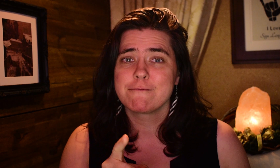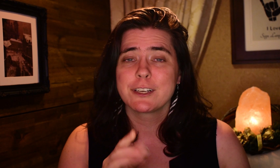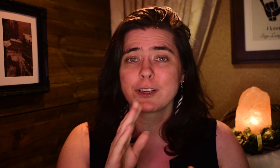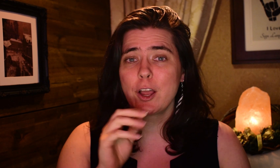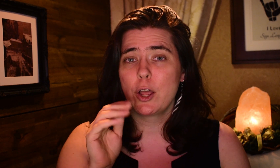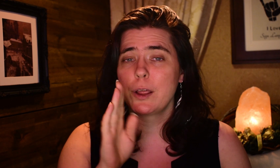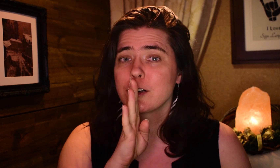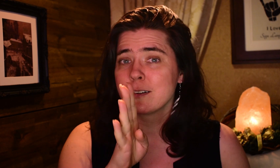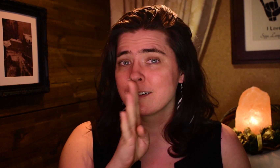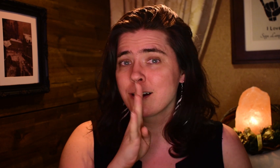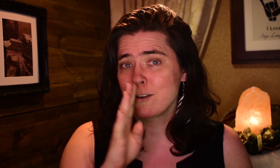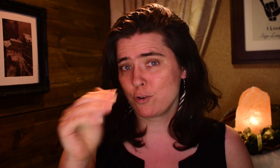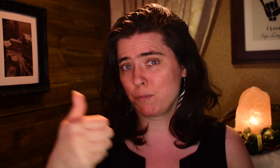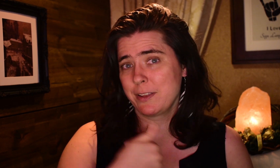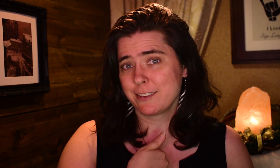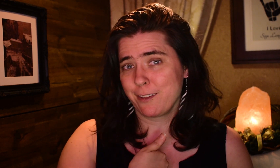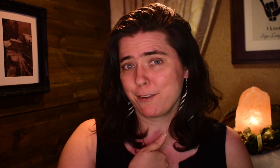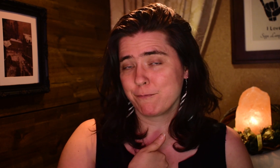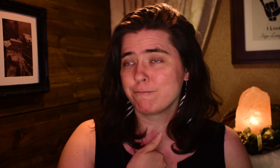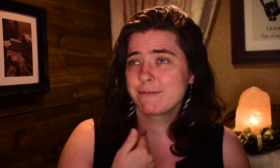I loved to talk to myself.